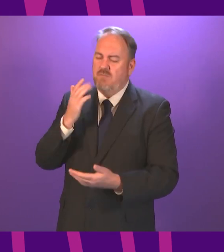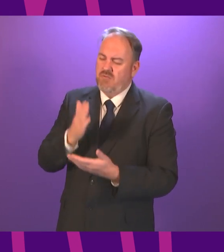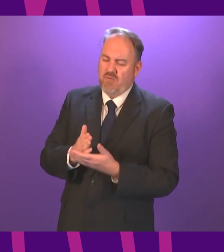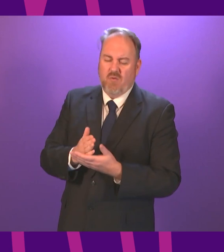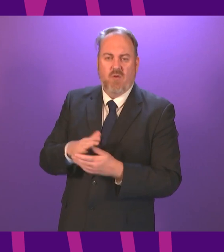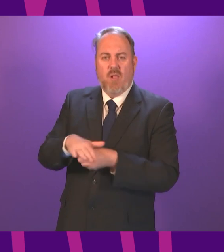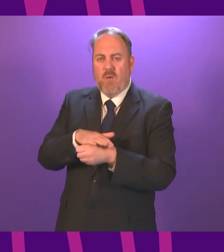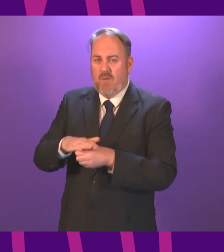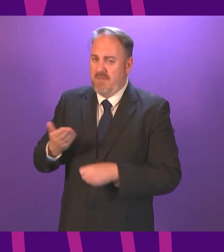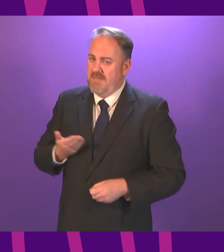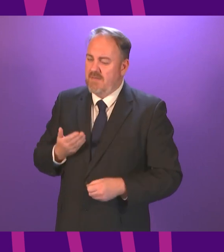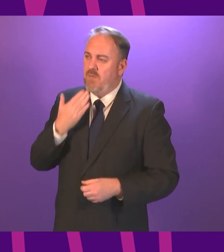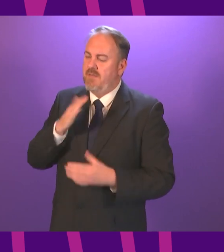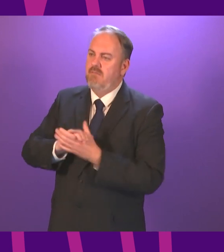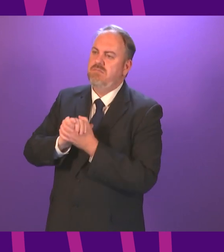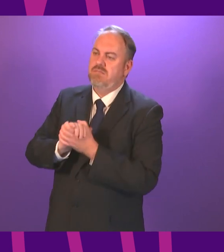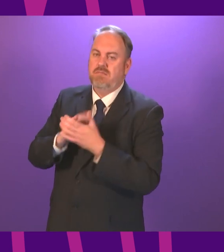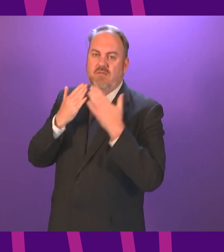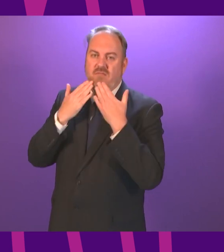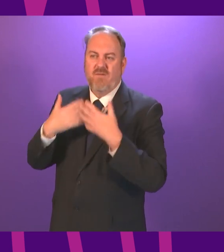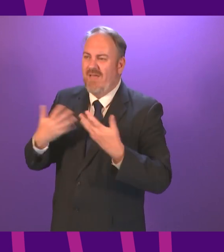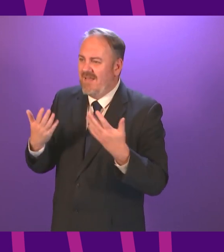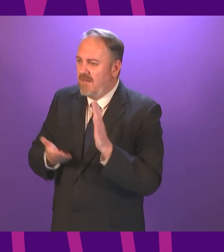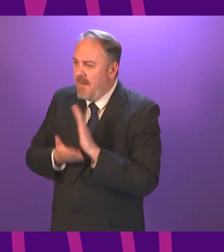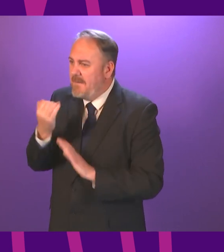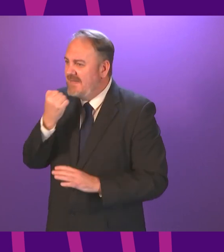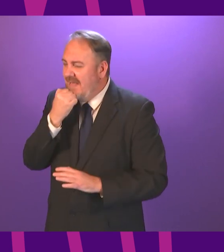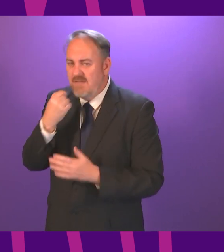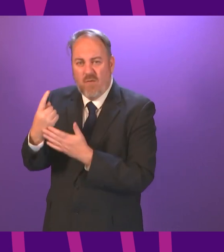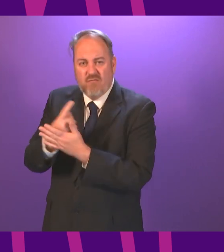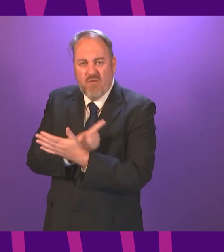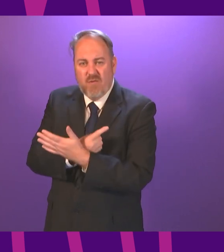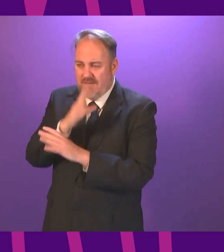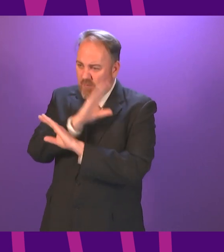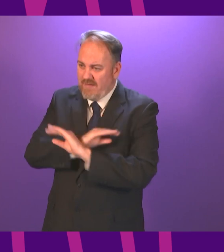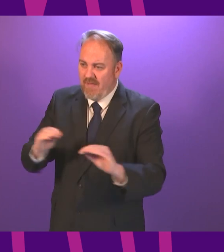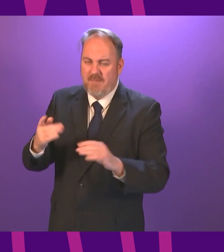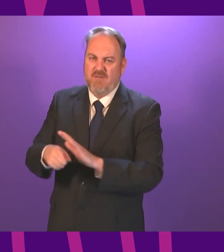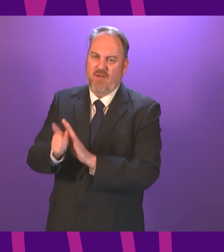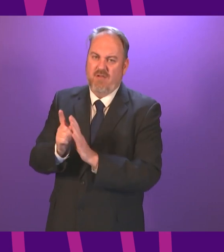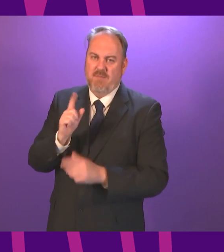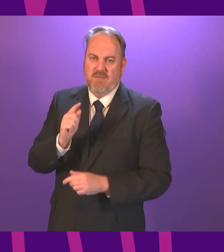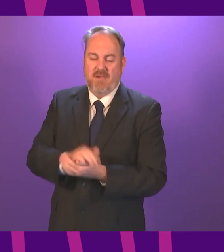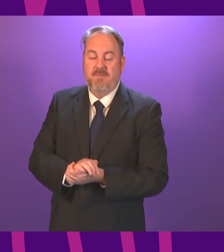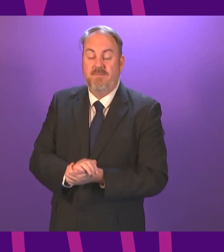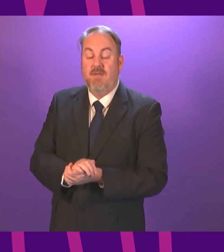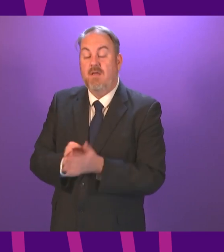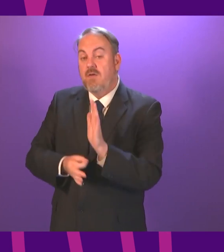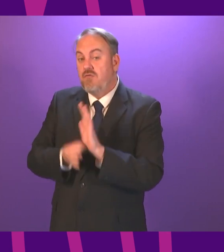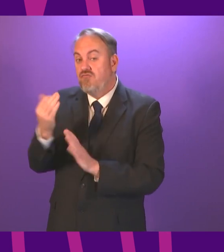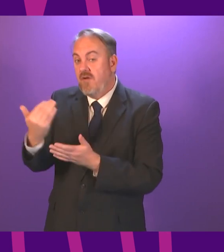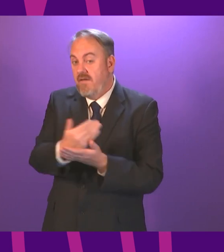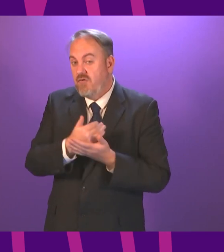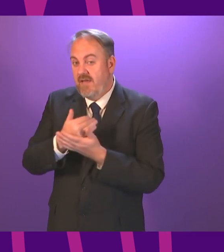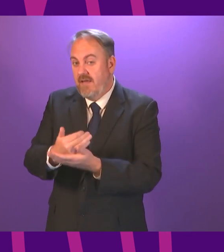updates that the minister may have on when this may be relaxed and in terms of recovery I am pleased to